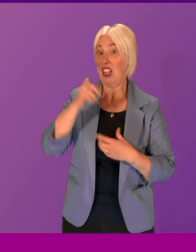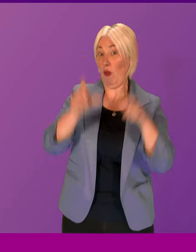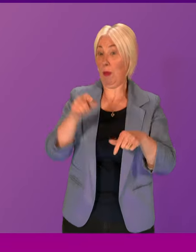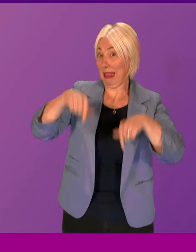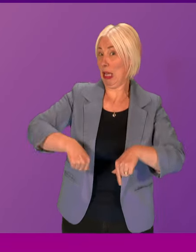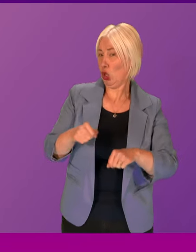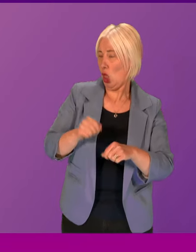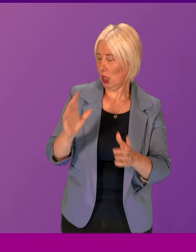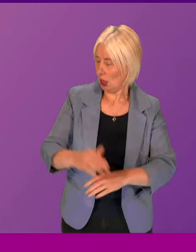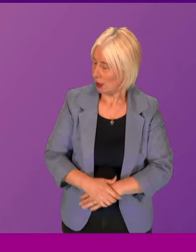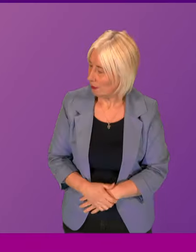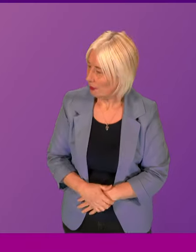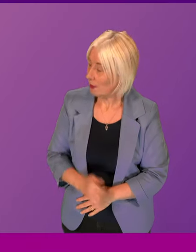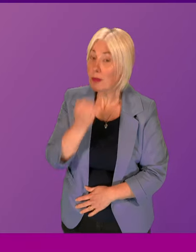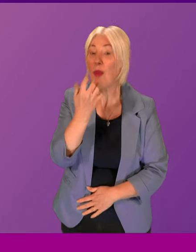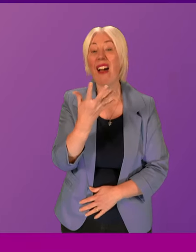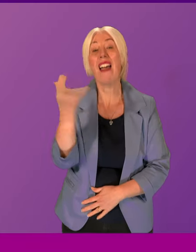number five, Douglas Lumsden.